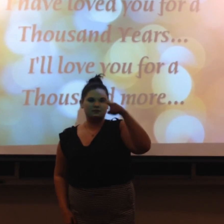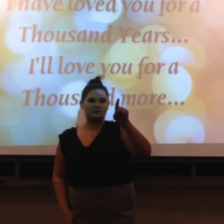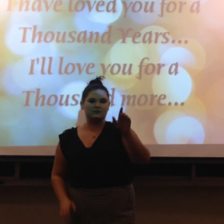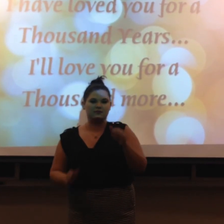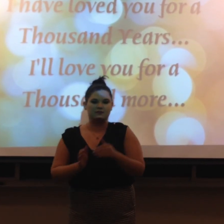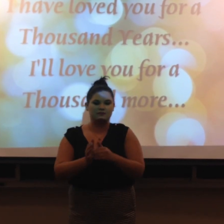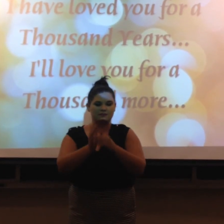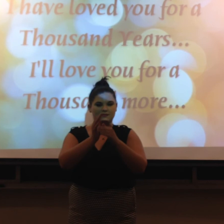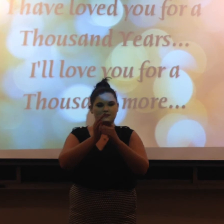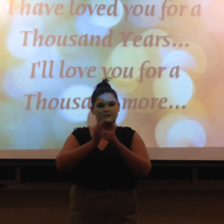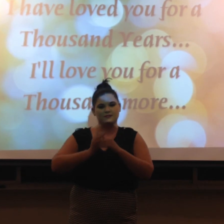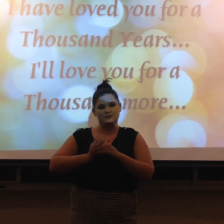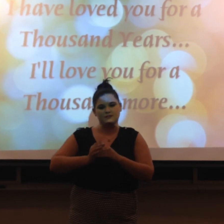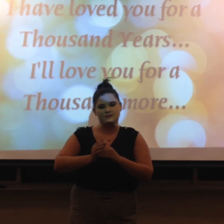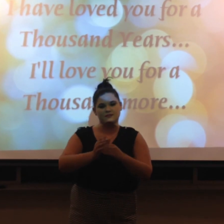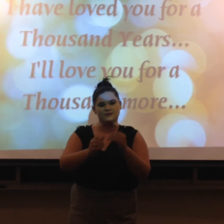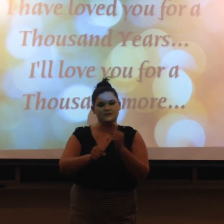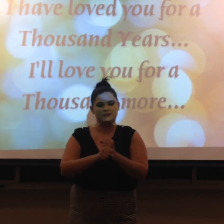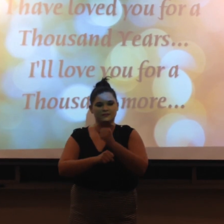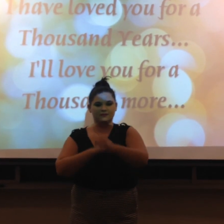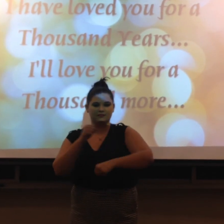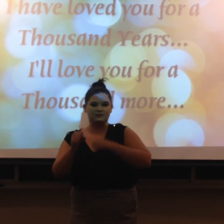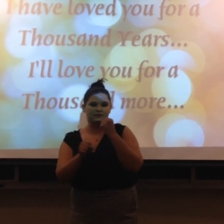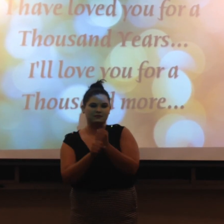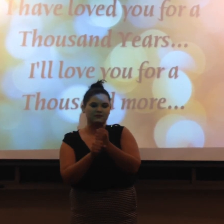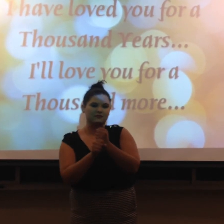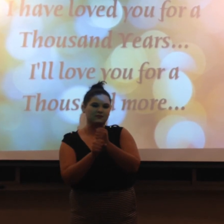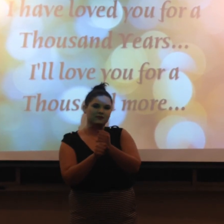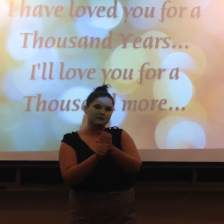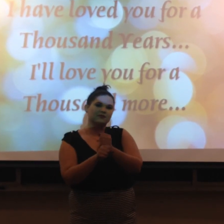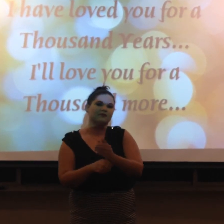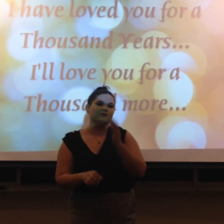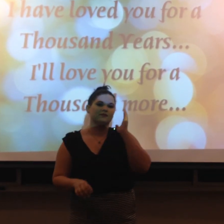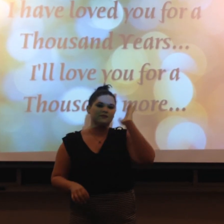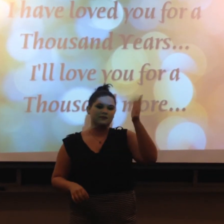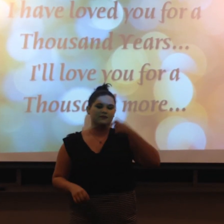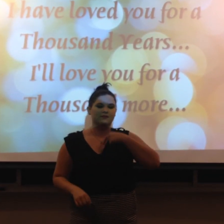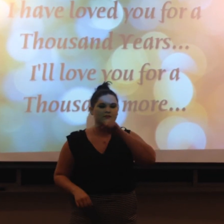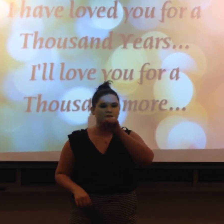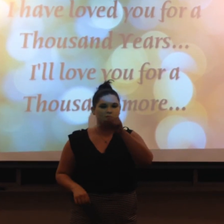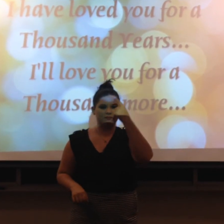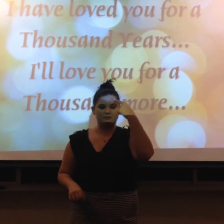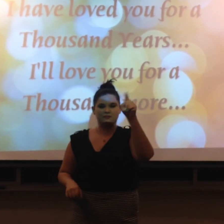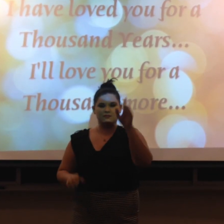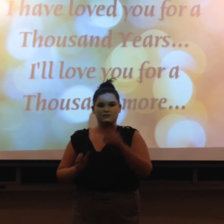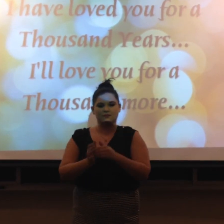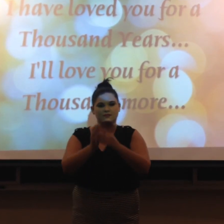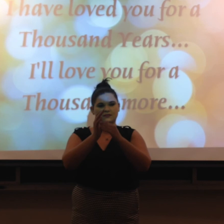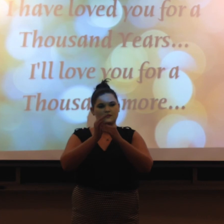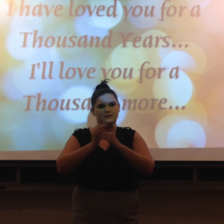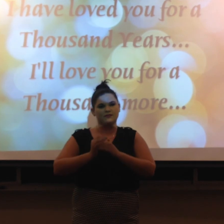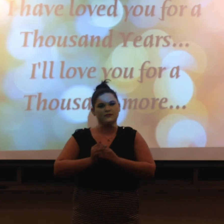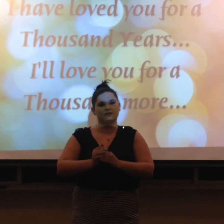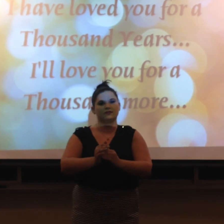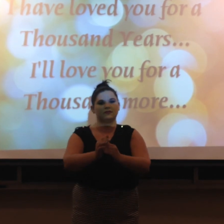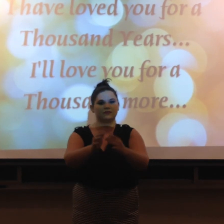you for a thousand years I'll love you for a thousand